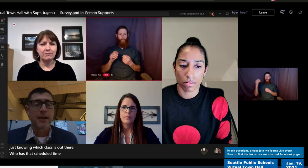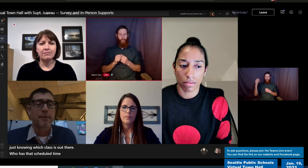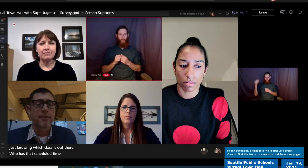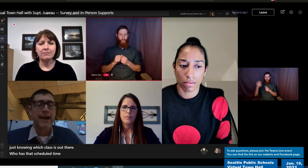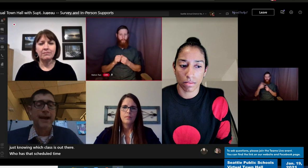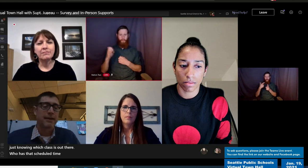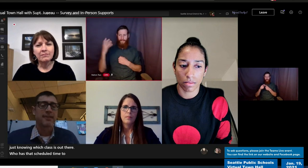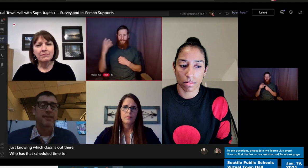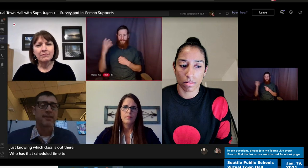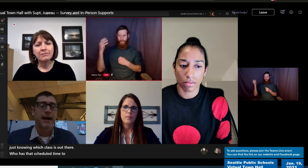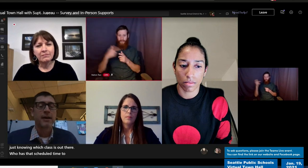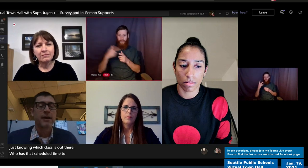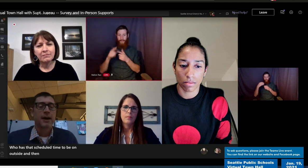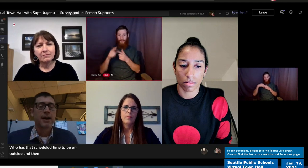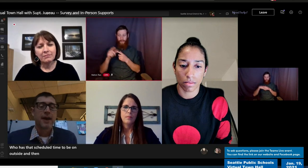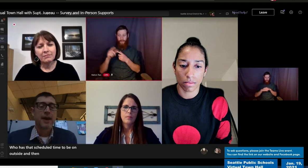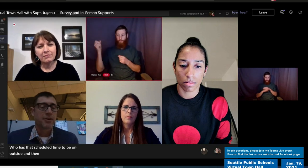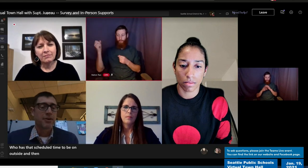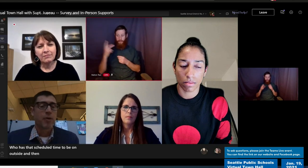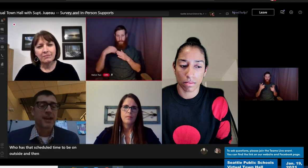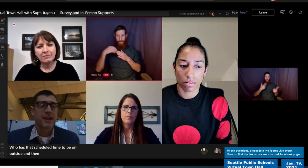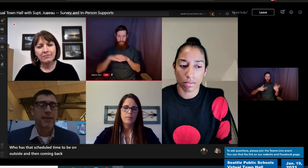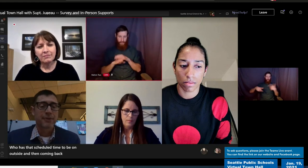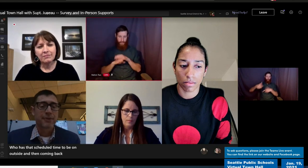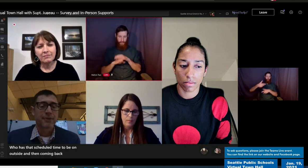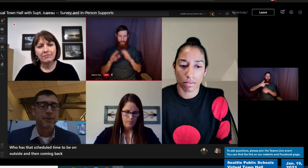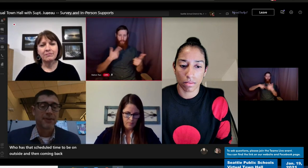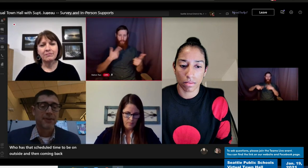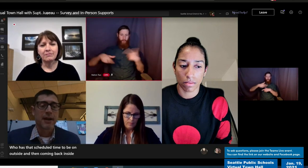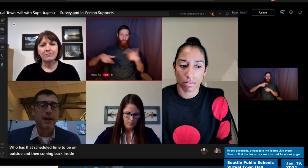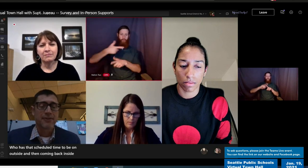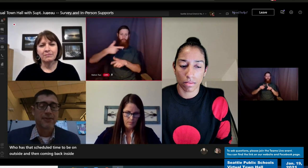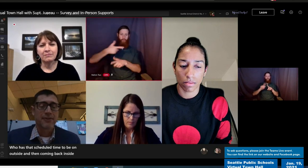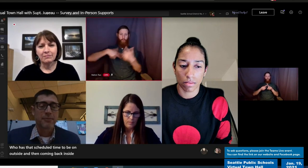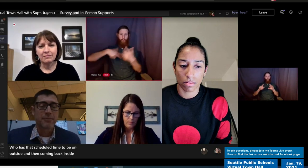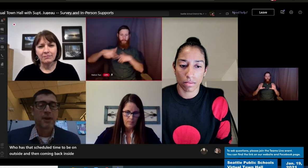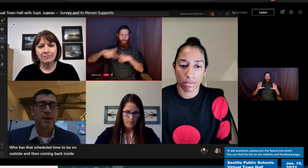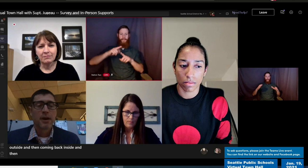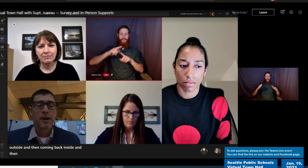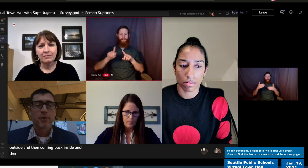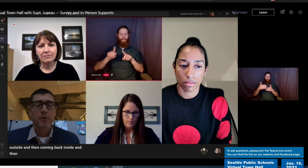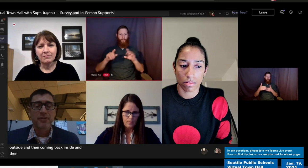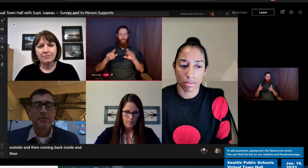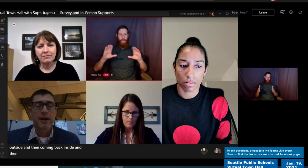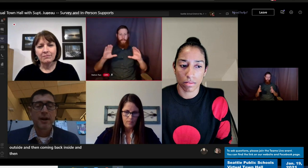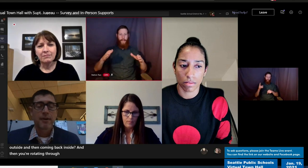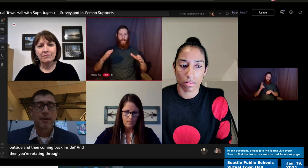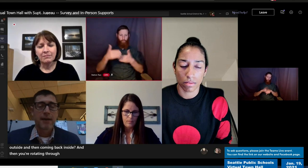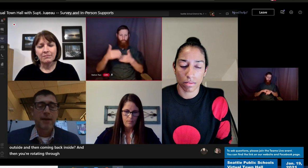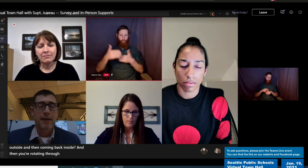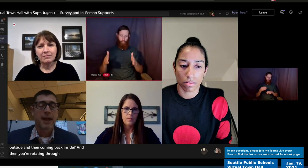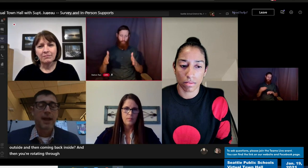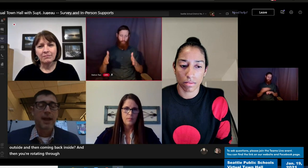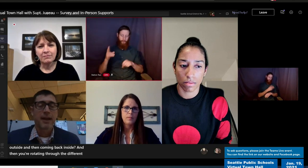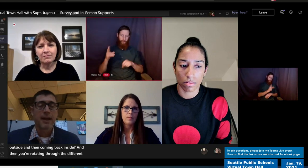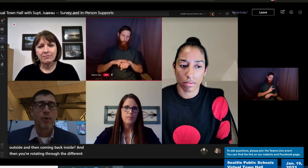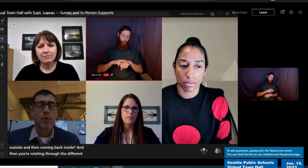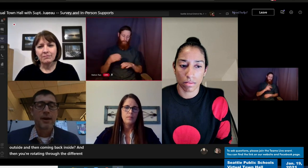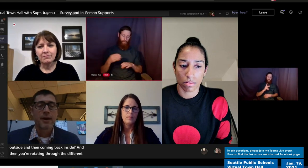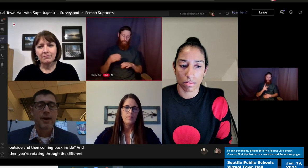inside. And then you're rotating through the different classrooms. Of course again pre-K, K-1